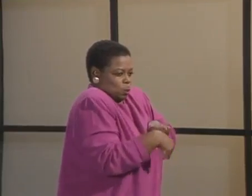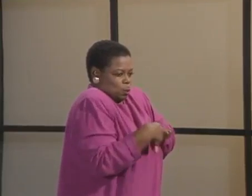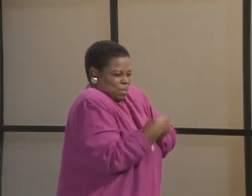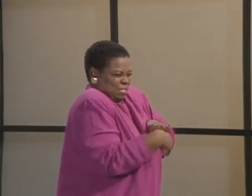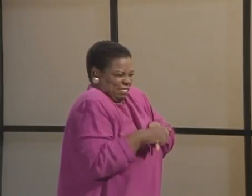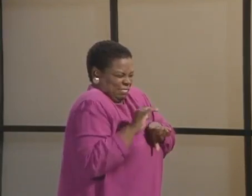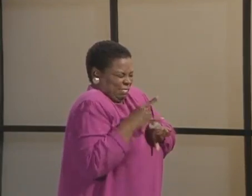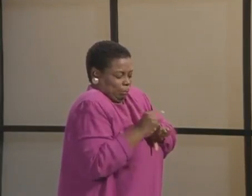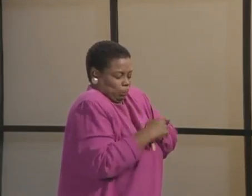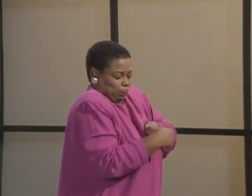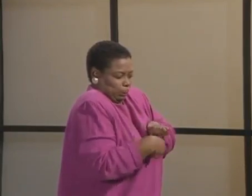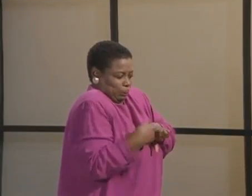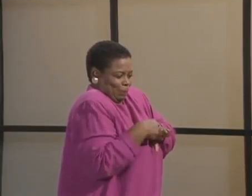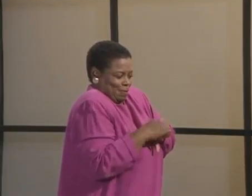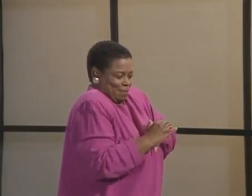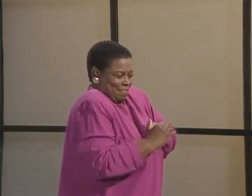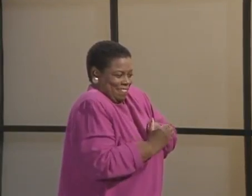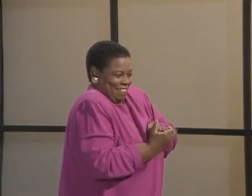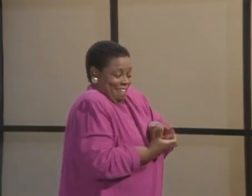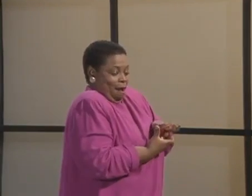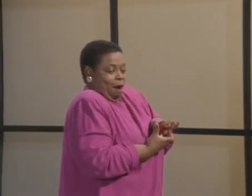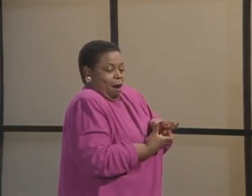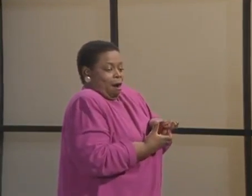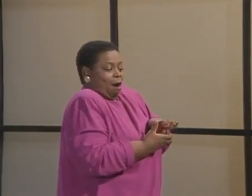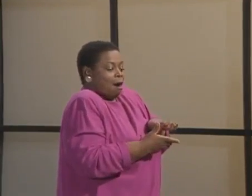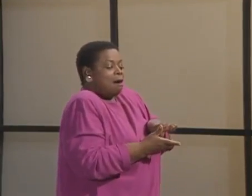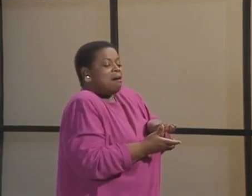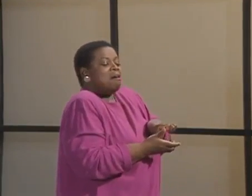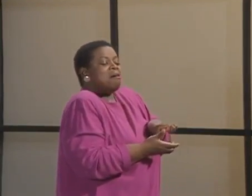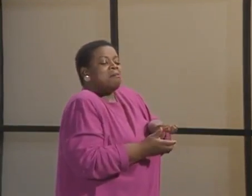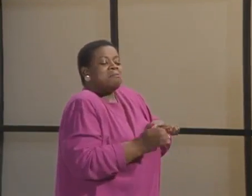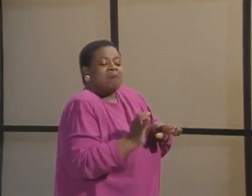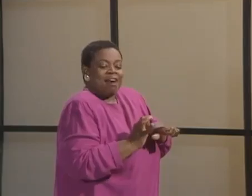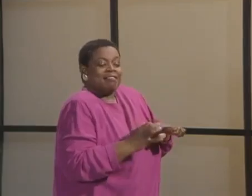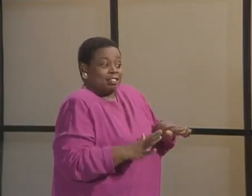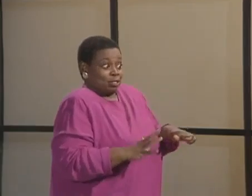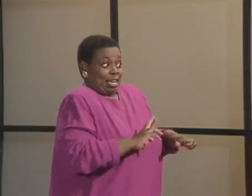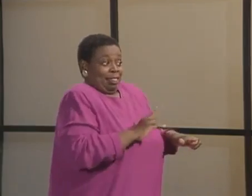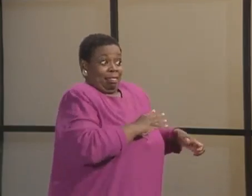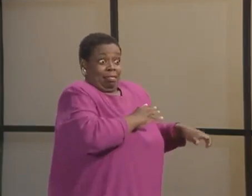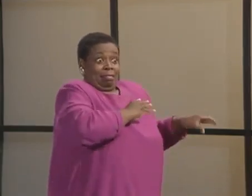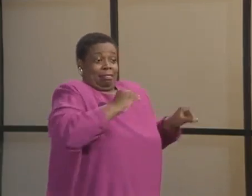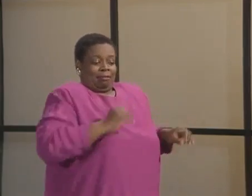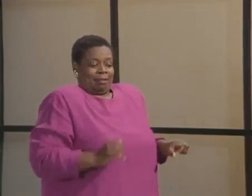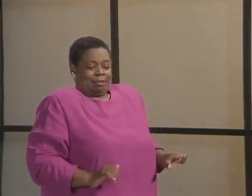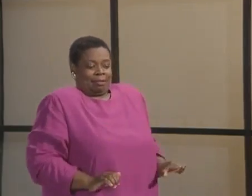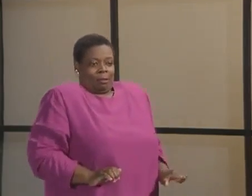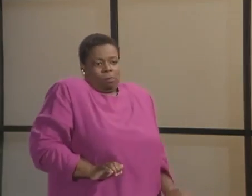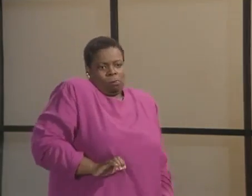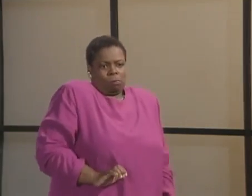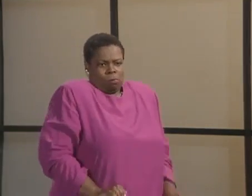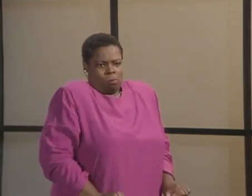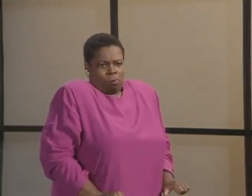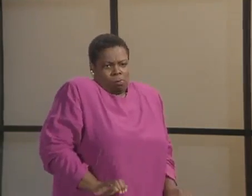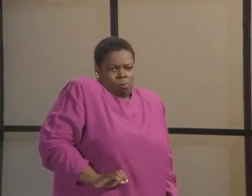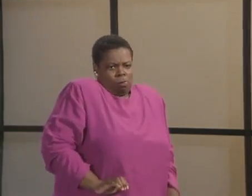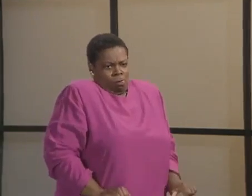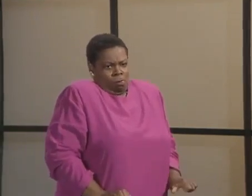up and wrapped them tightly, and the shoe fit. It was a perfect fit. She began to walk off with the